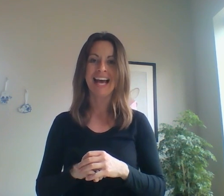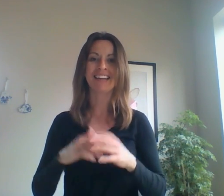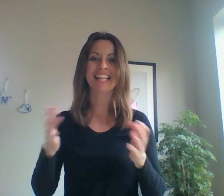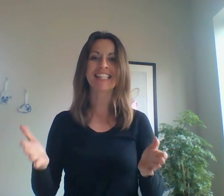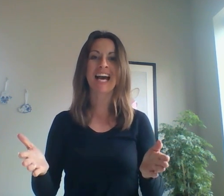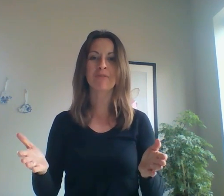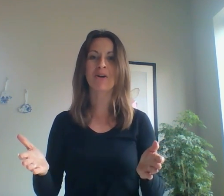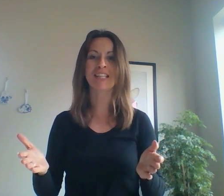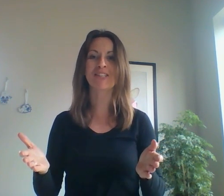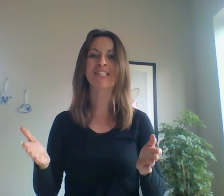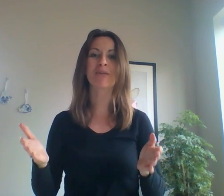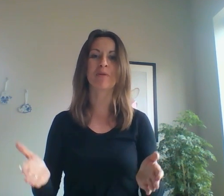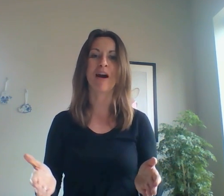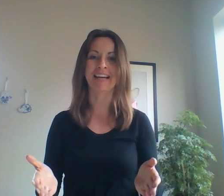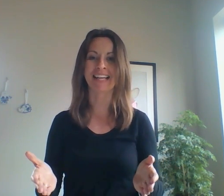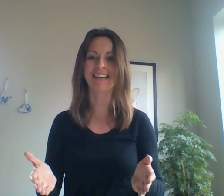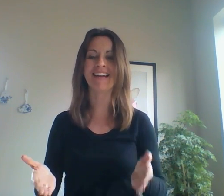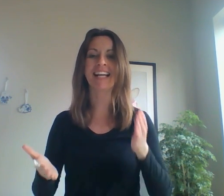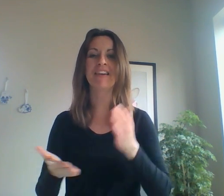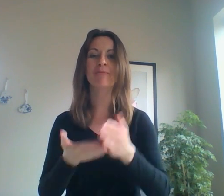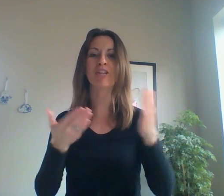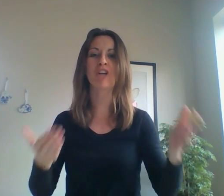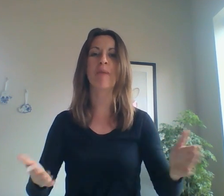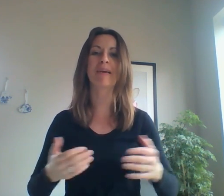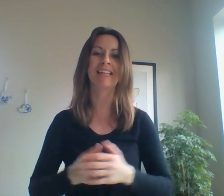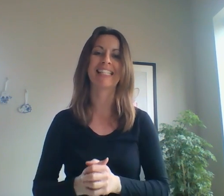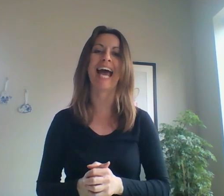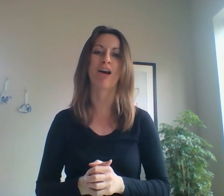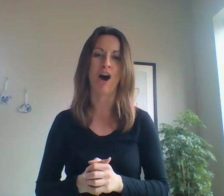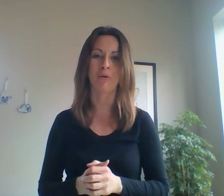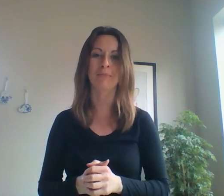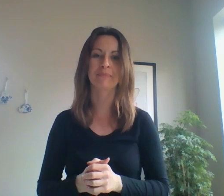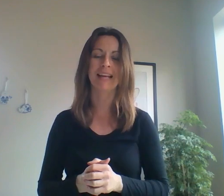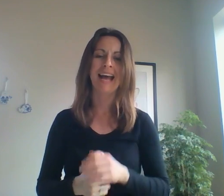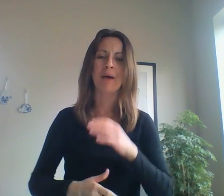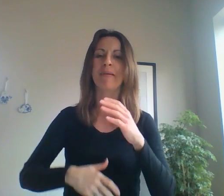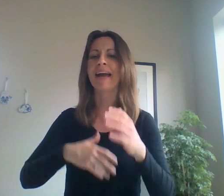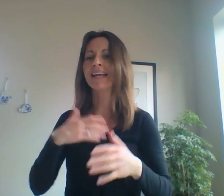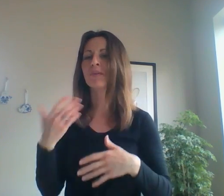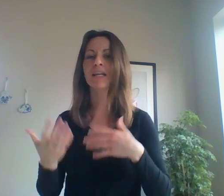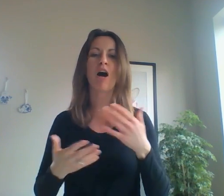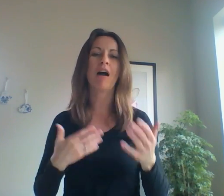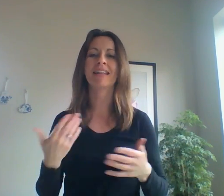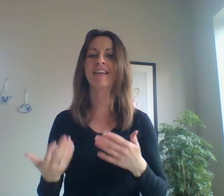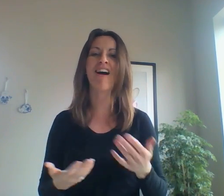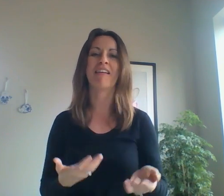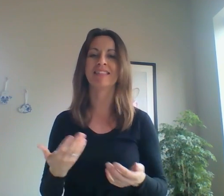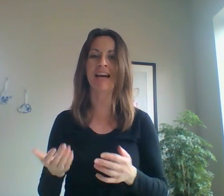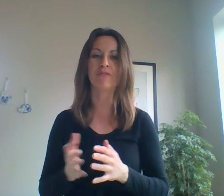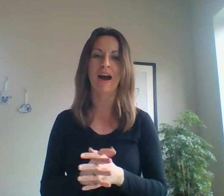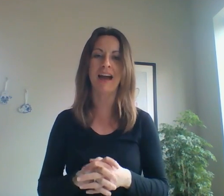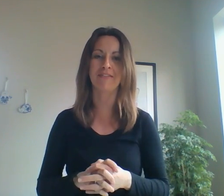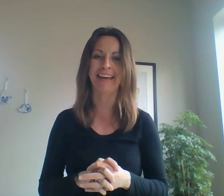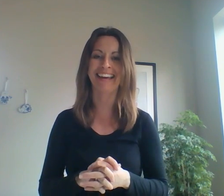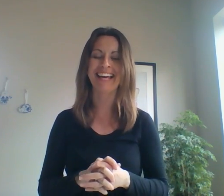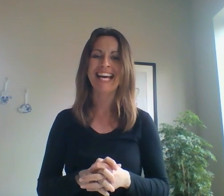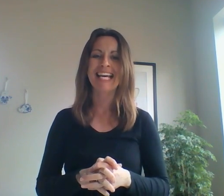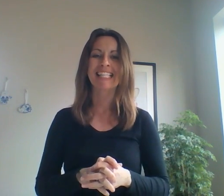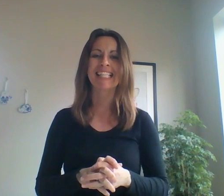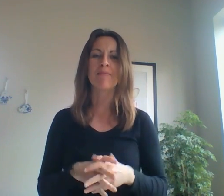Let's say I'm going to the supermarket and I left my shopping list at home. But I can recall in the car as I'm driving, some